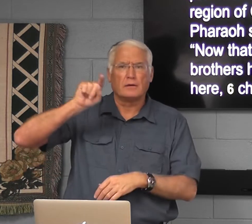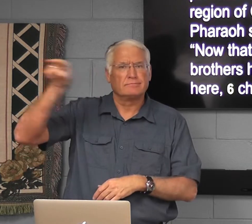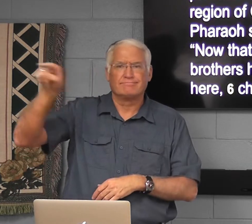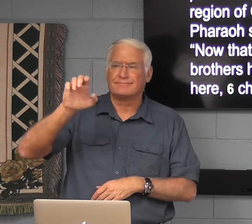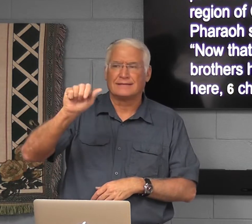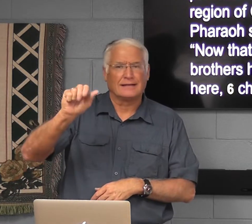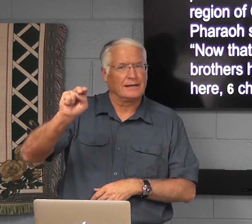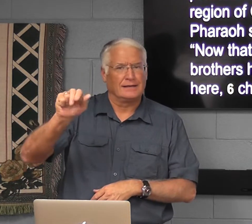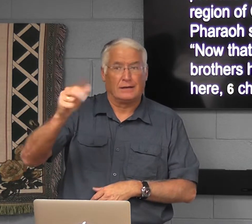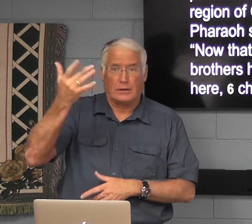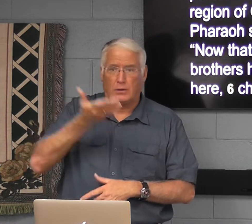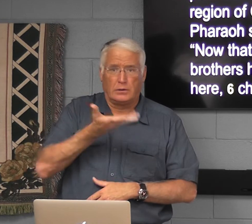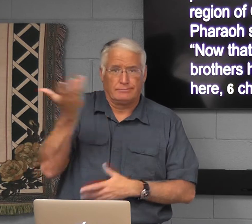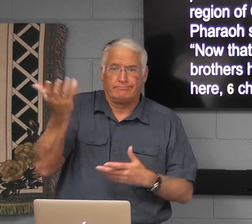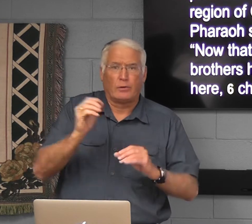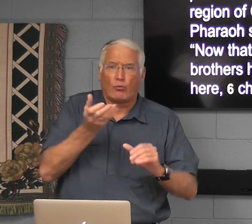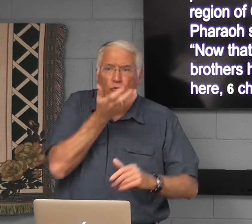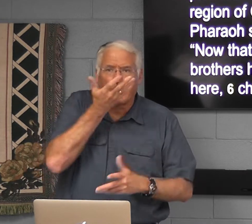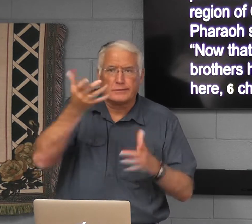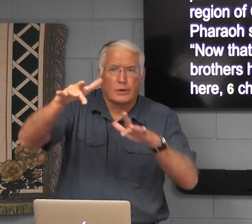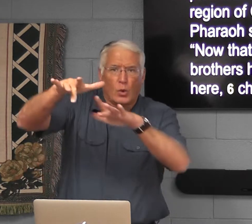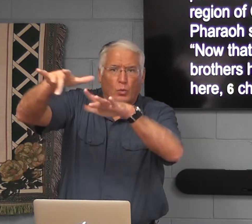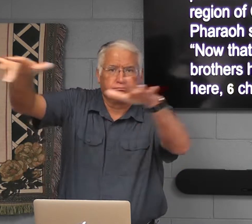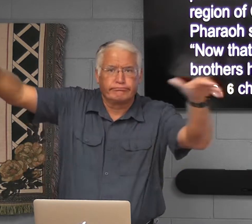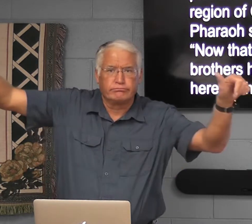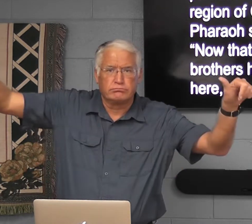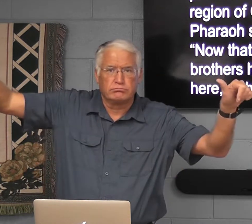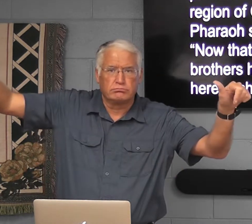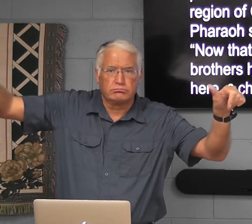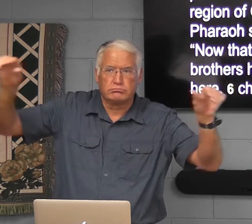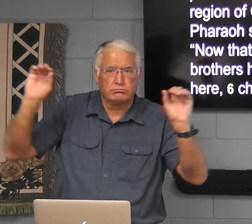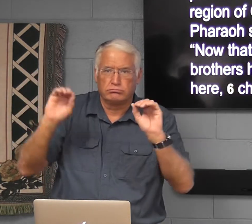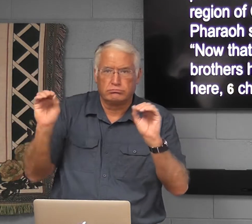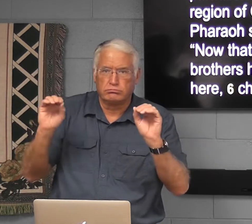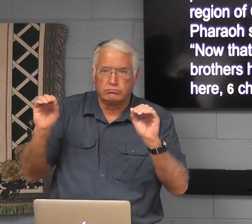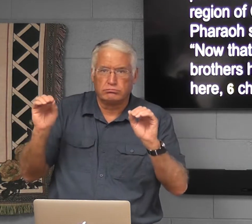They were not staying in Canaan because there was a famine going on.